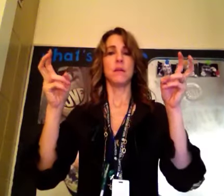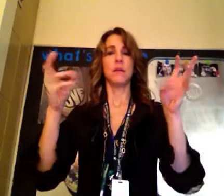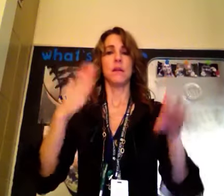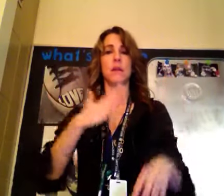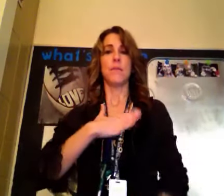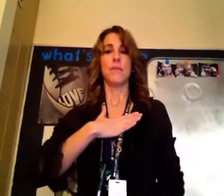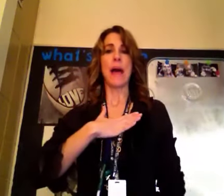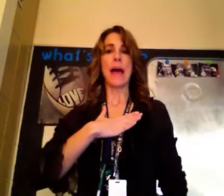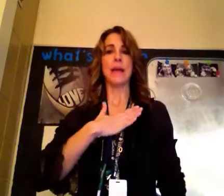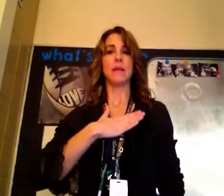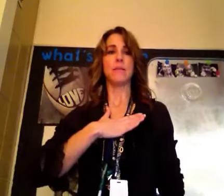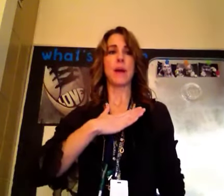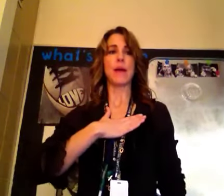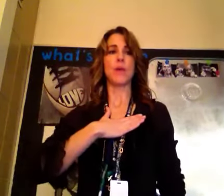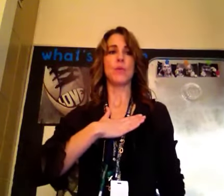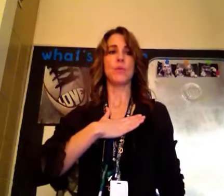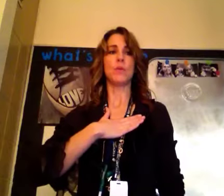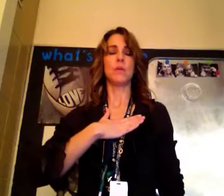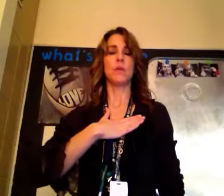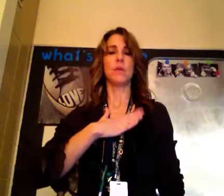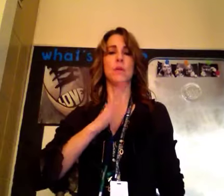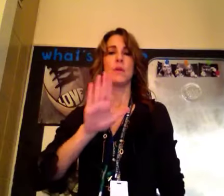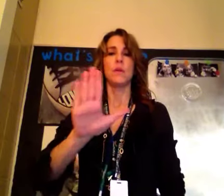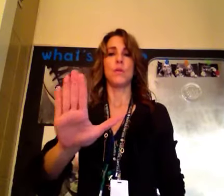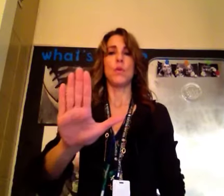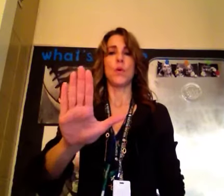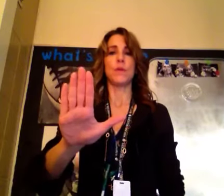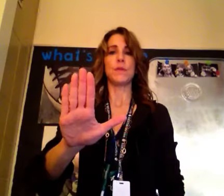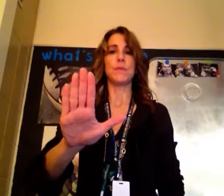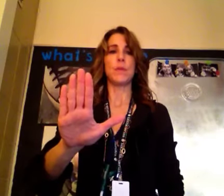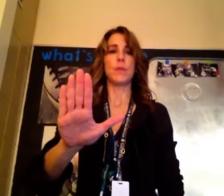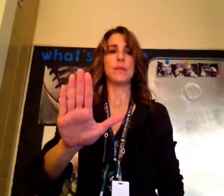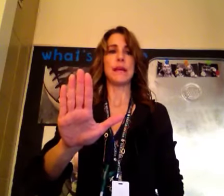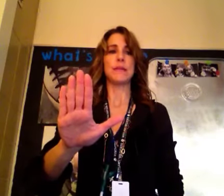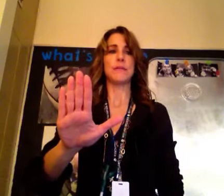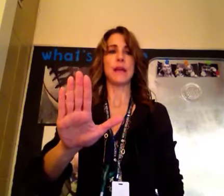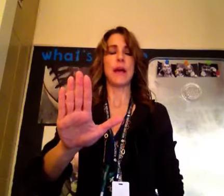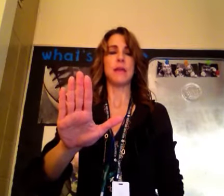Topic, mine, my own, yours, remember possessive signs.